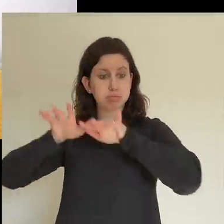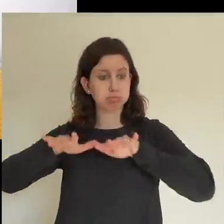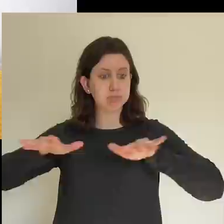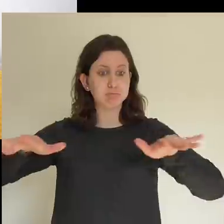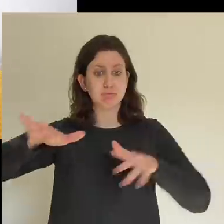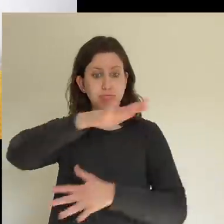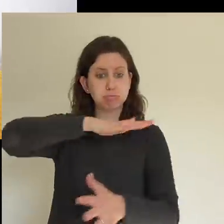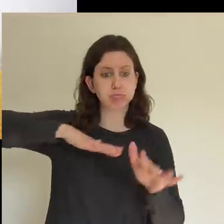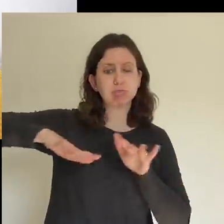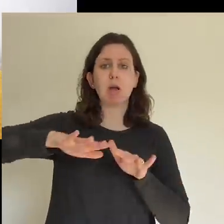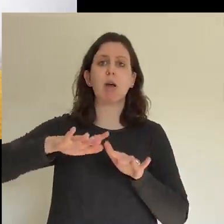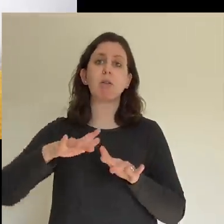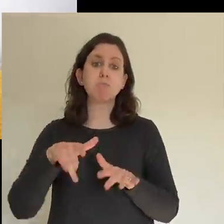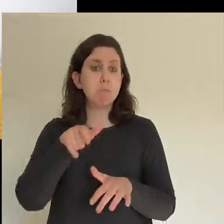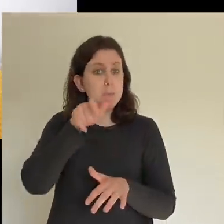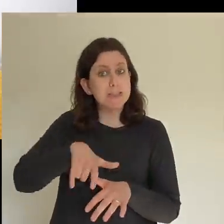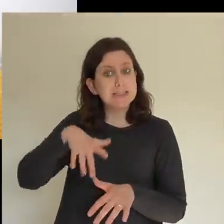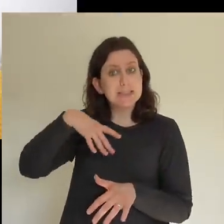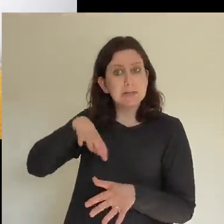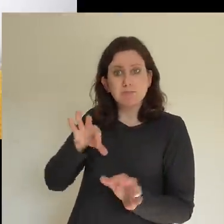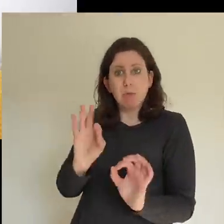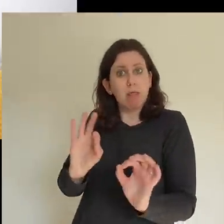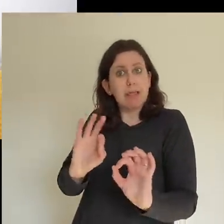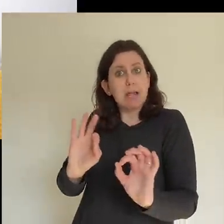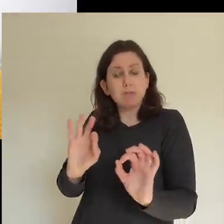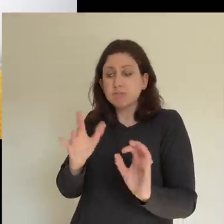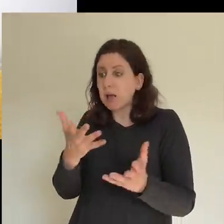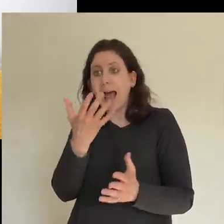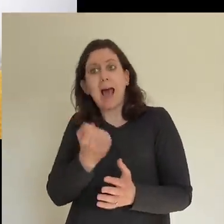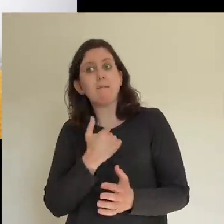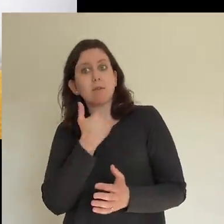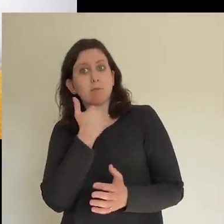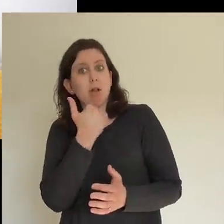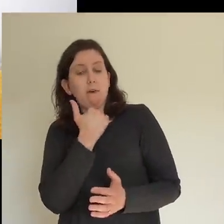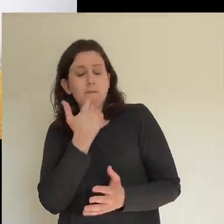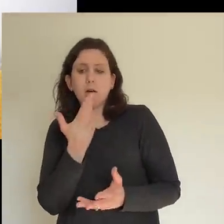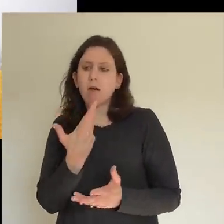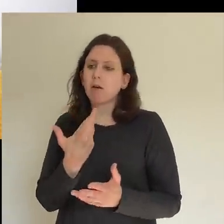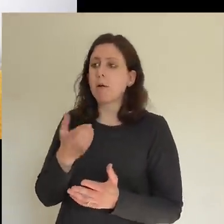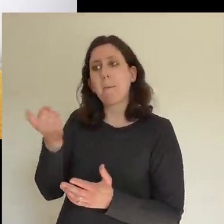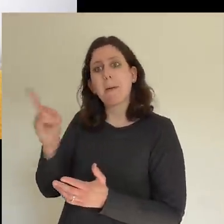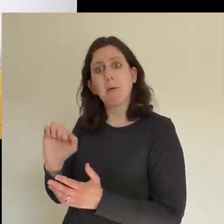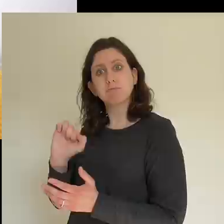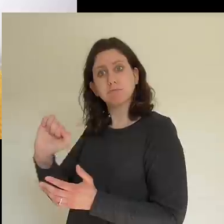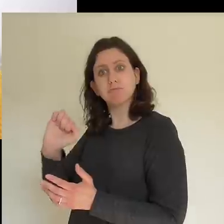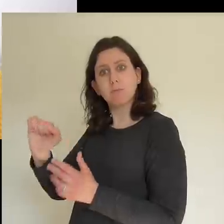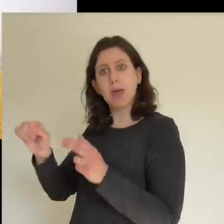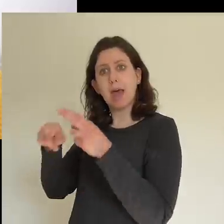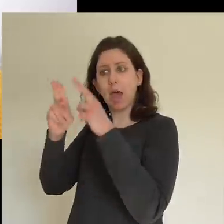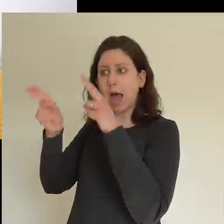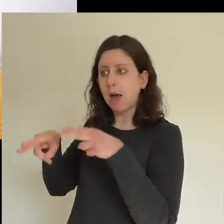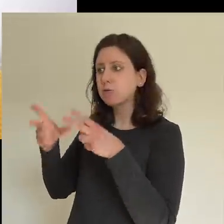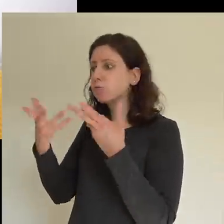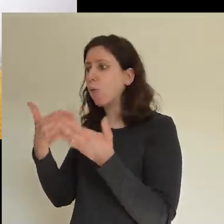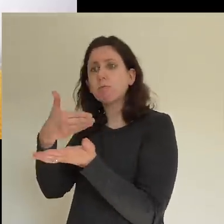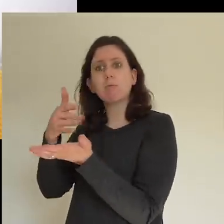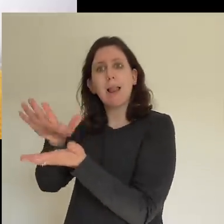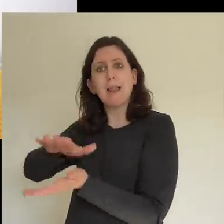among them. For from time to time, those who owned land or houses sold them, brought the money from the sales, and put it at the